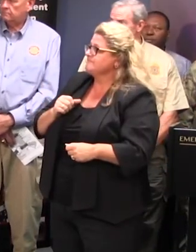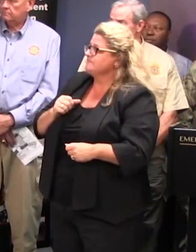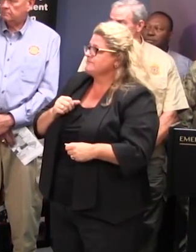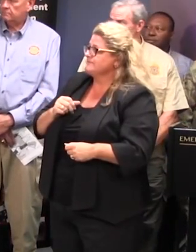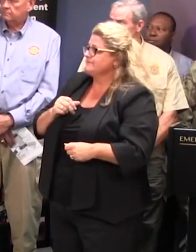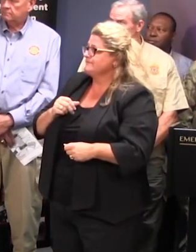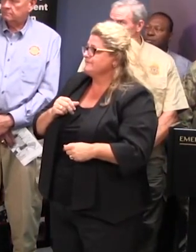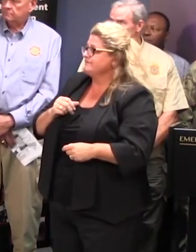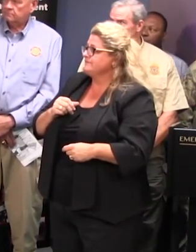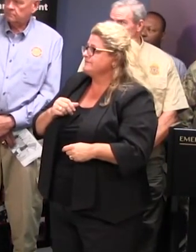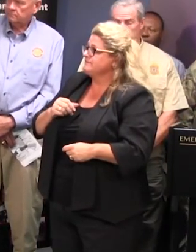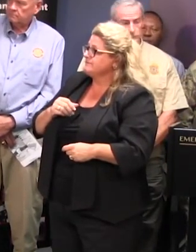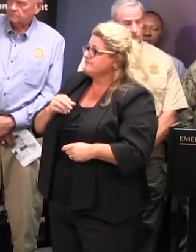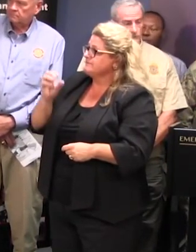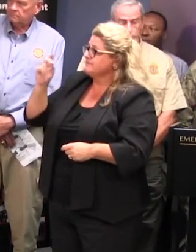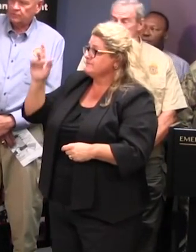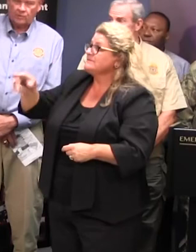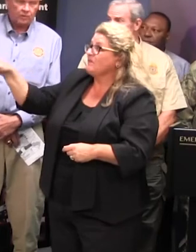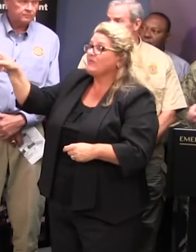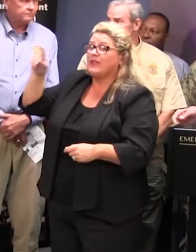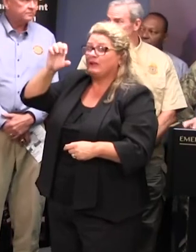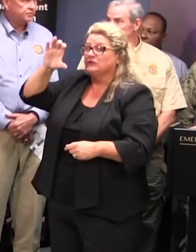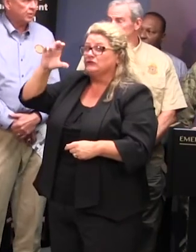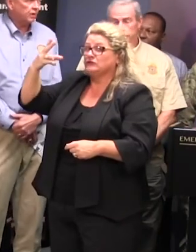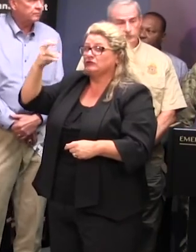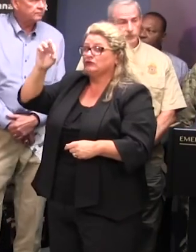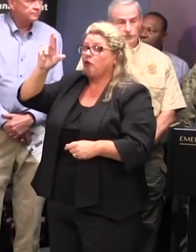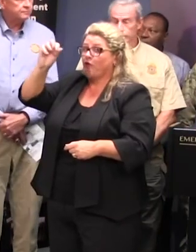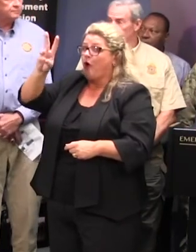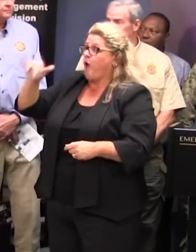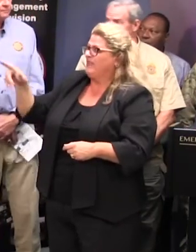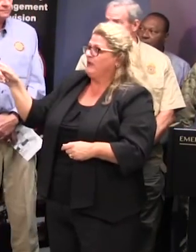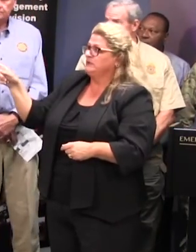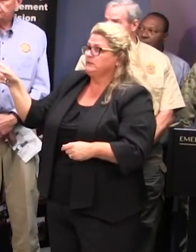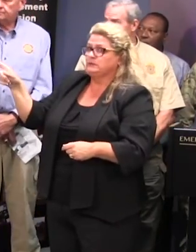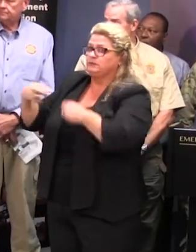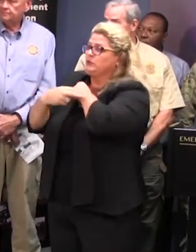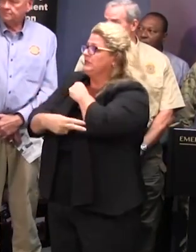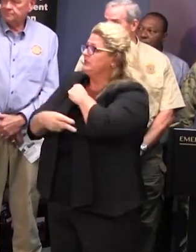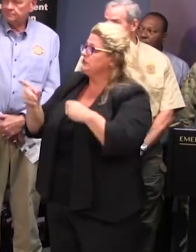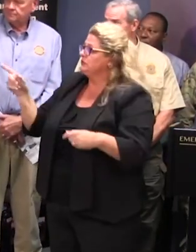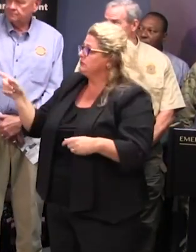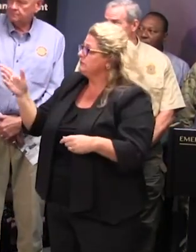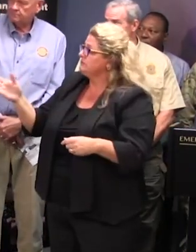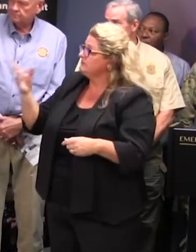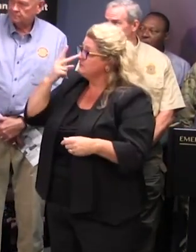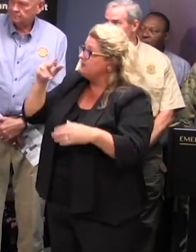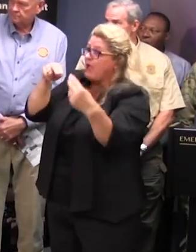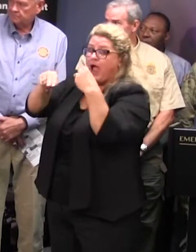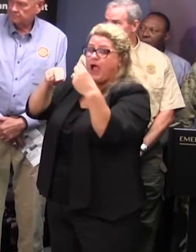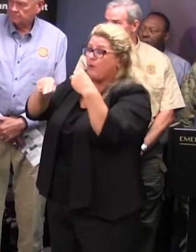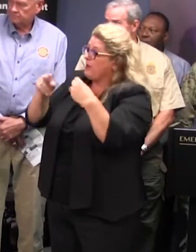let's see uh that's just that's you're all right there and you see the highway